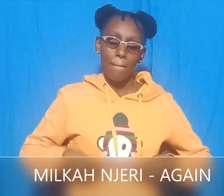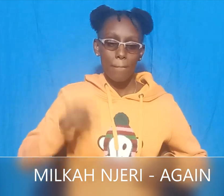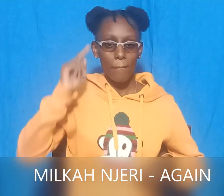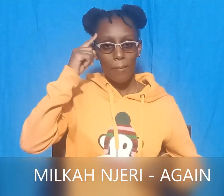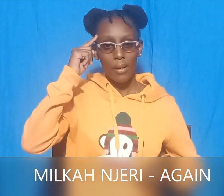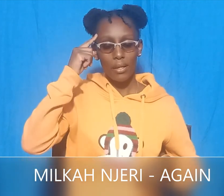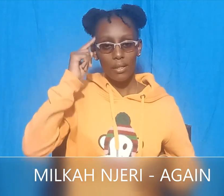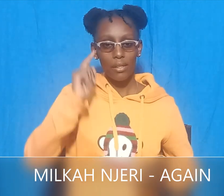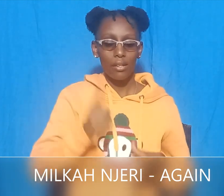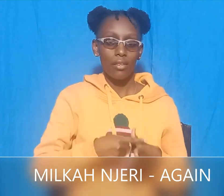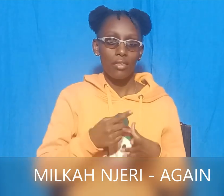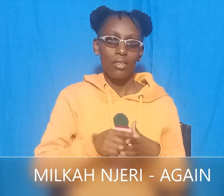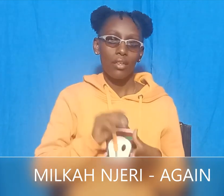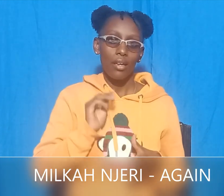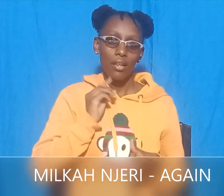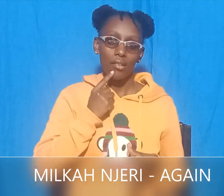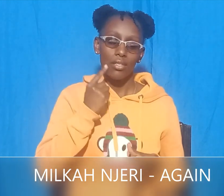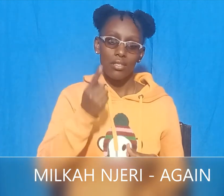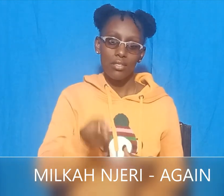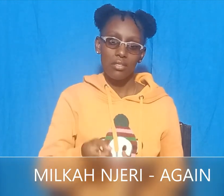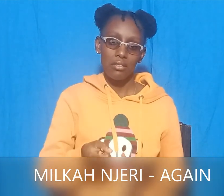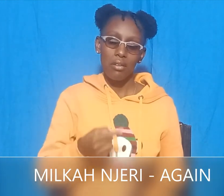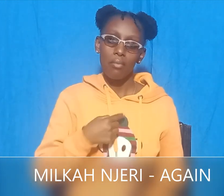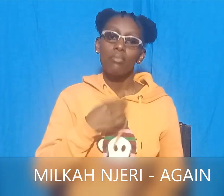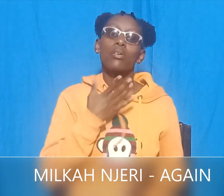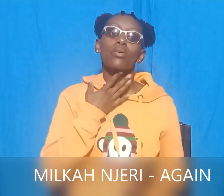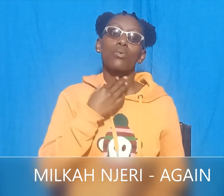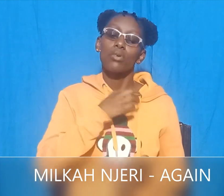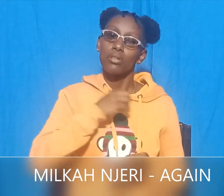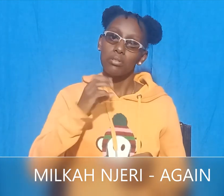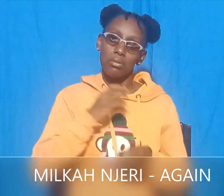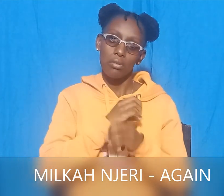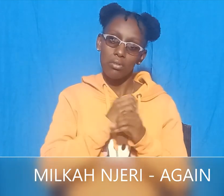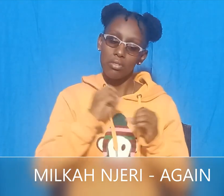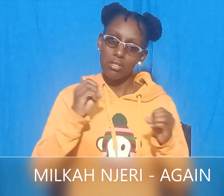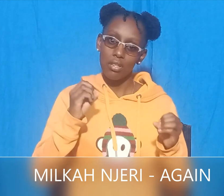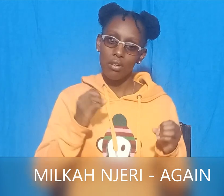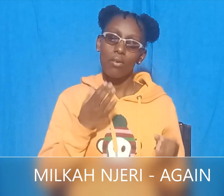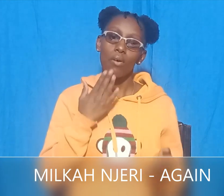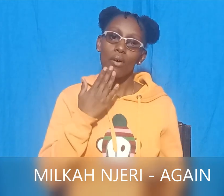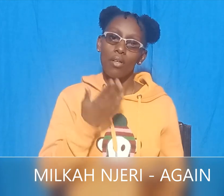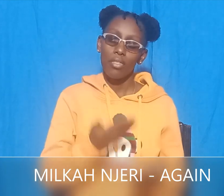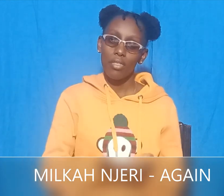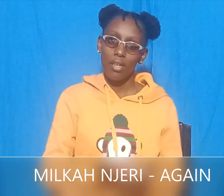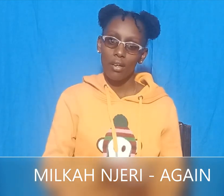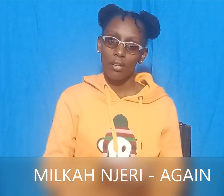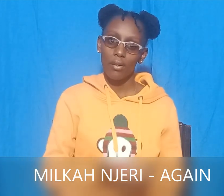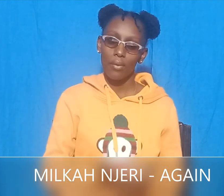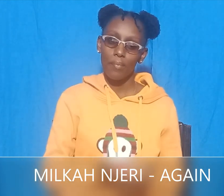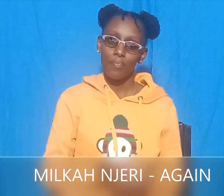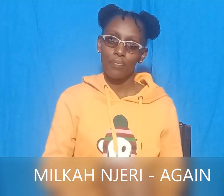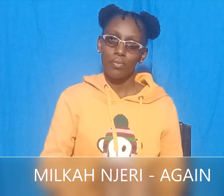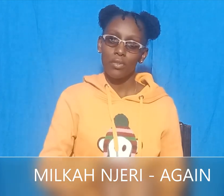No, I don't want to go. Thank you. I am afraid of cold water.